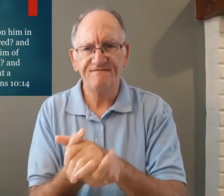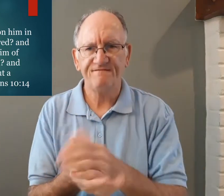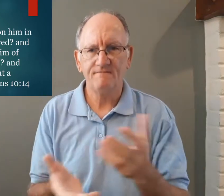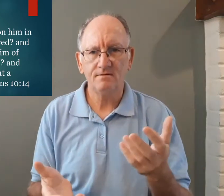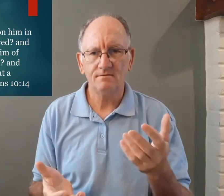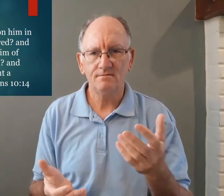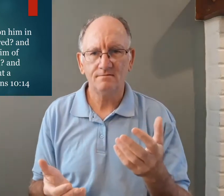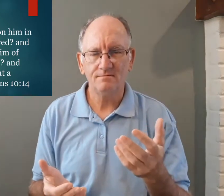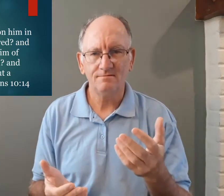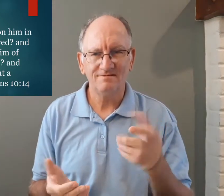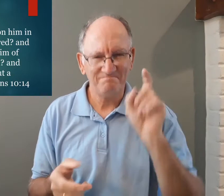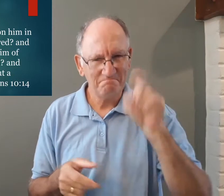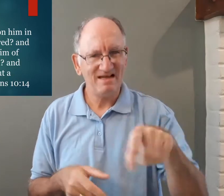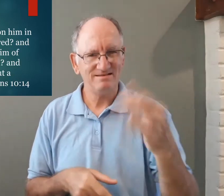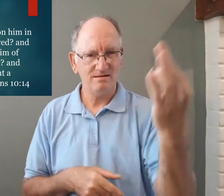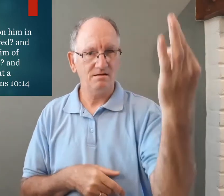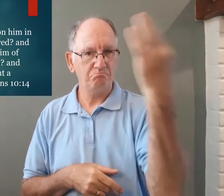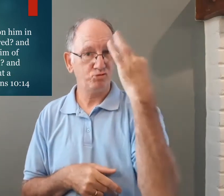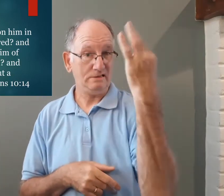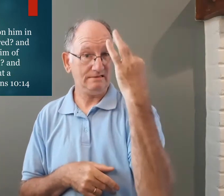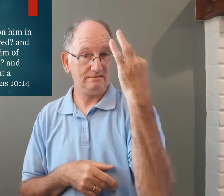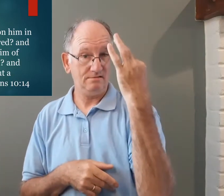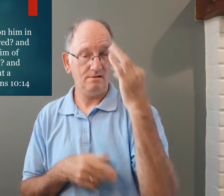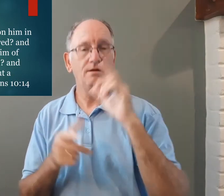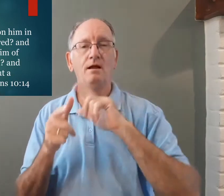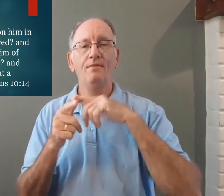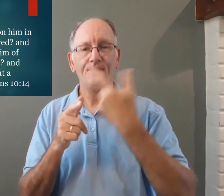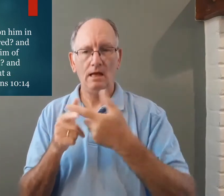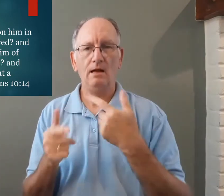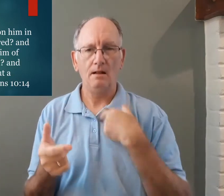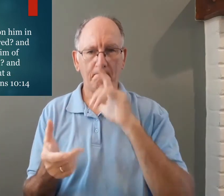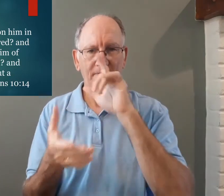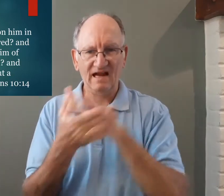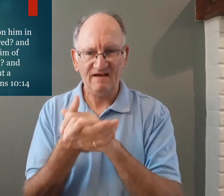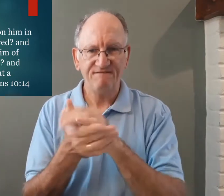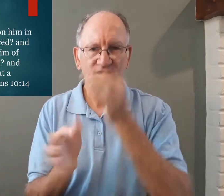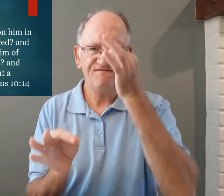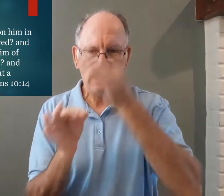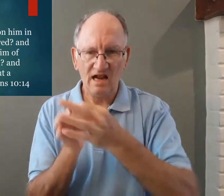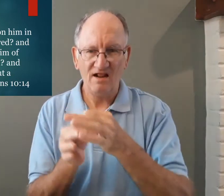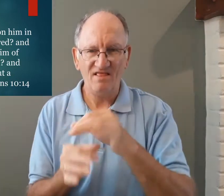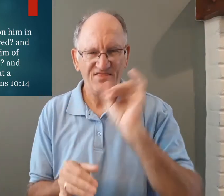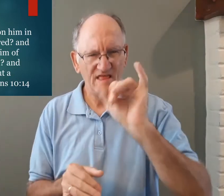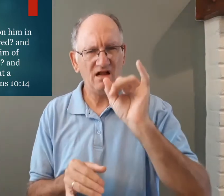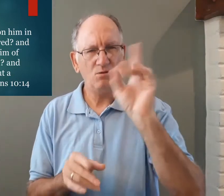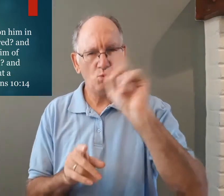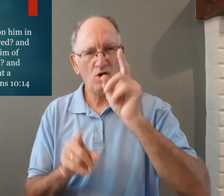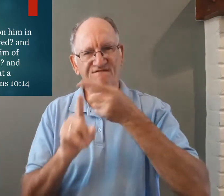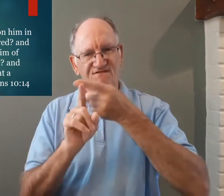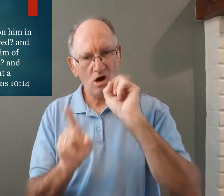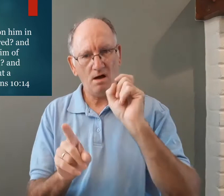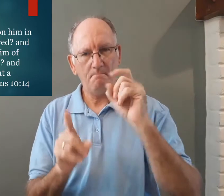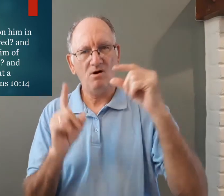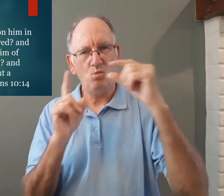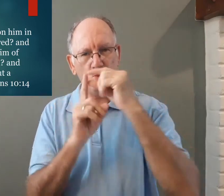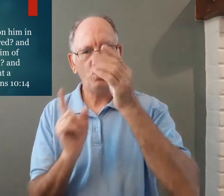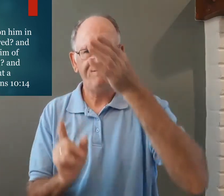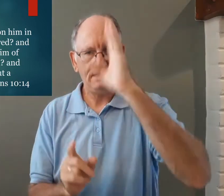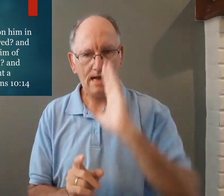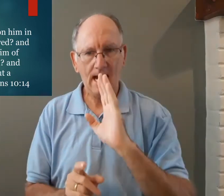I want to believe so I you I had to be preached or told to to